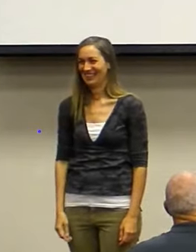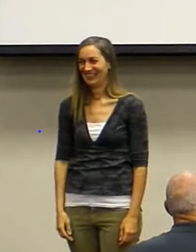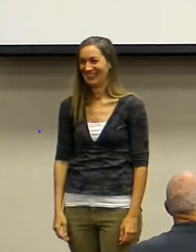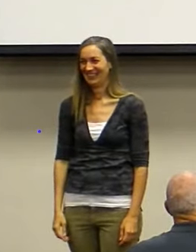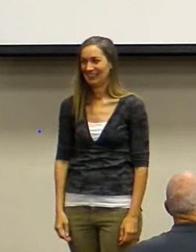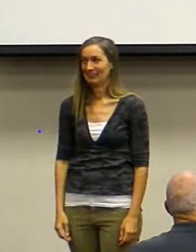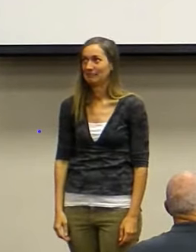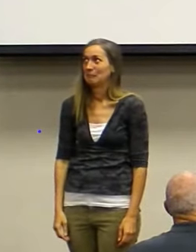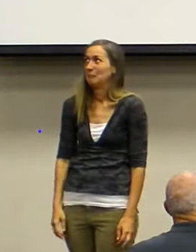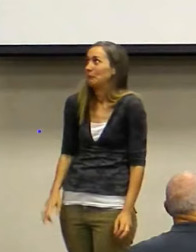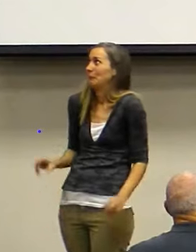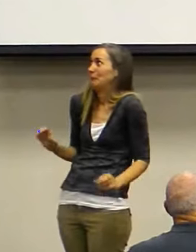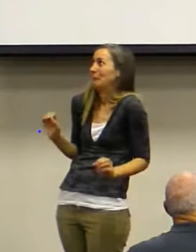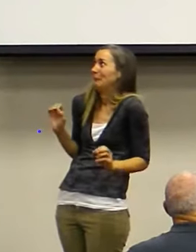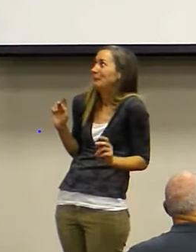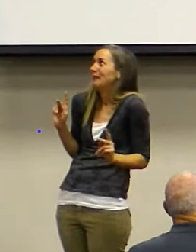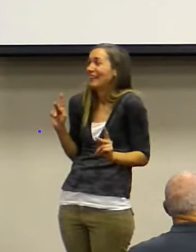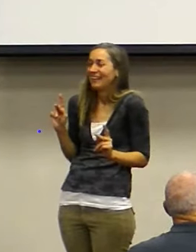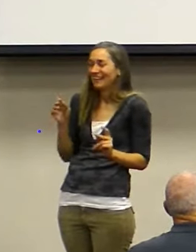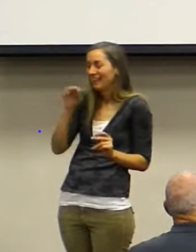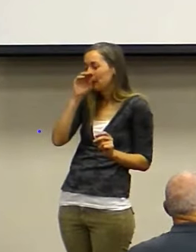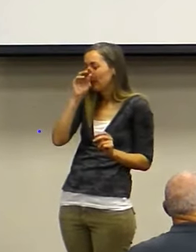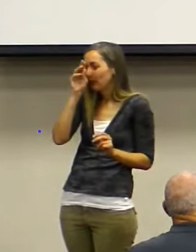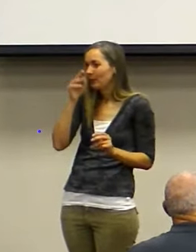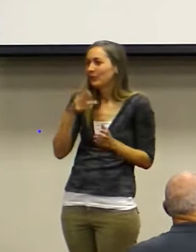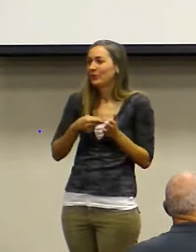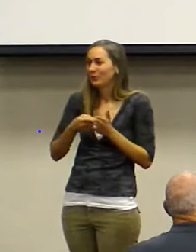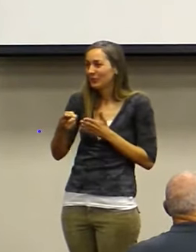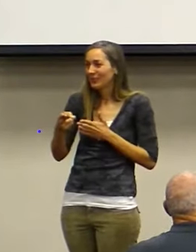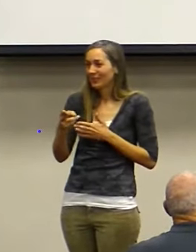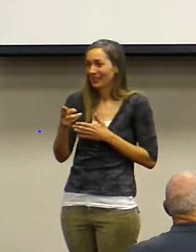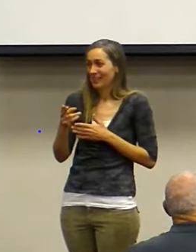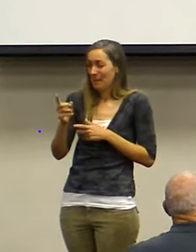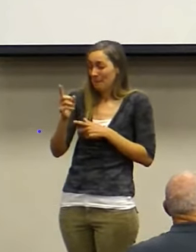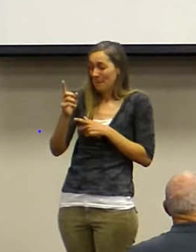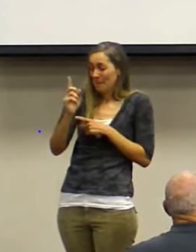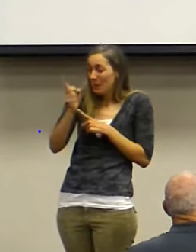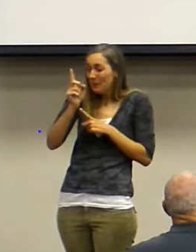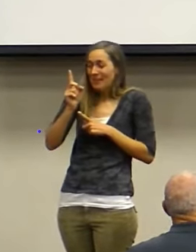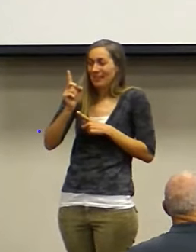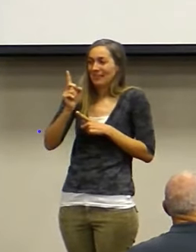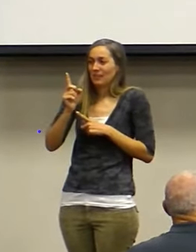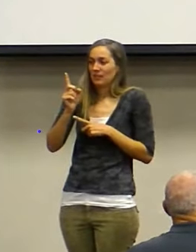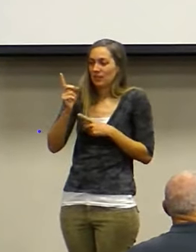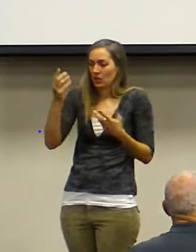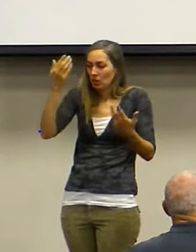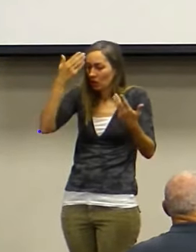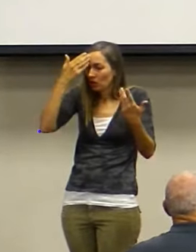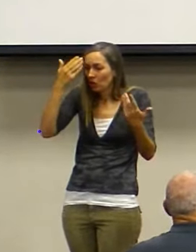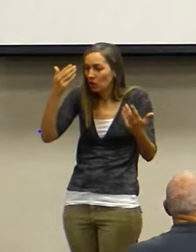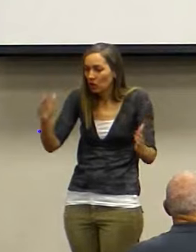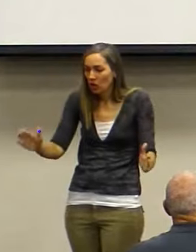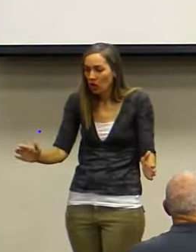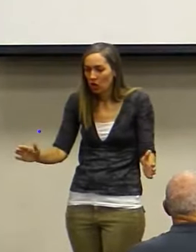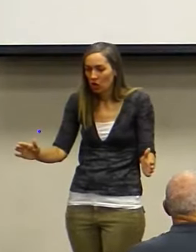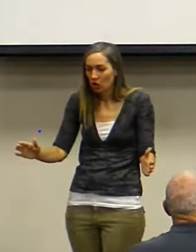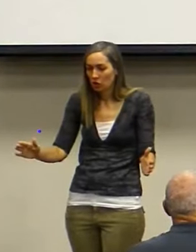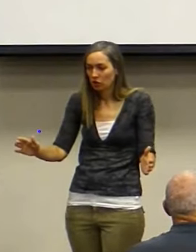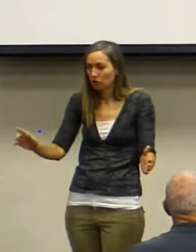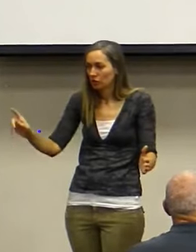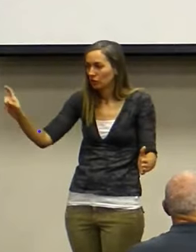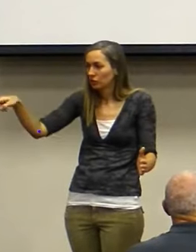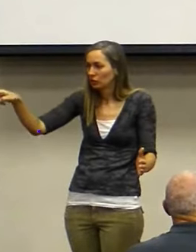And I was like, okay. But the truth is, at that moment, you don't know what these guys are